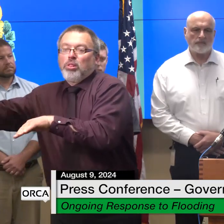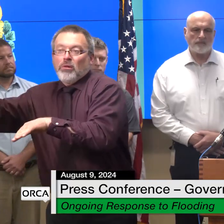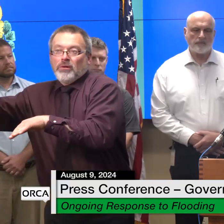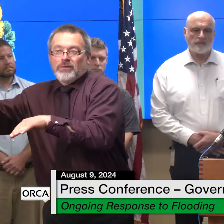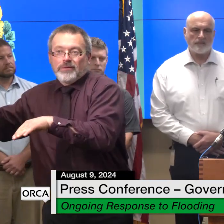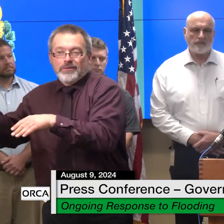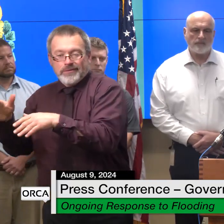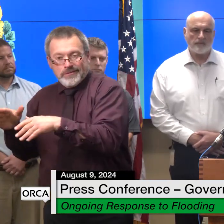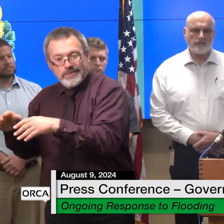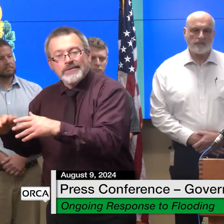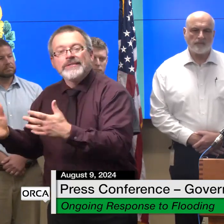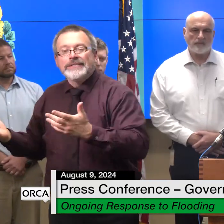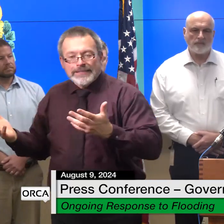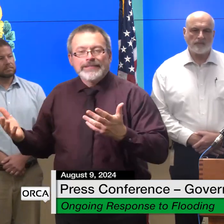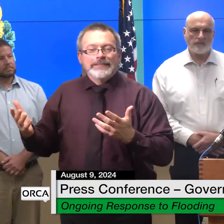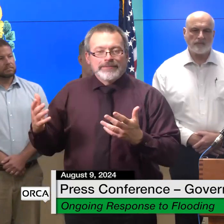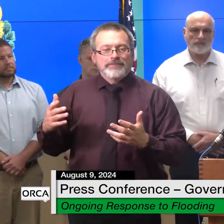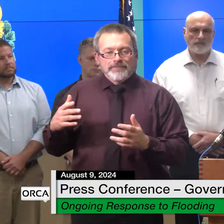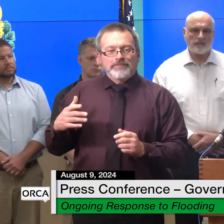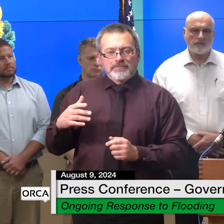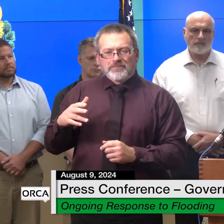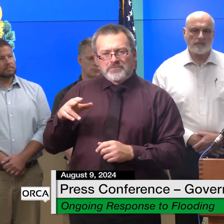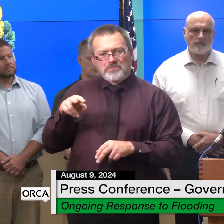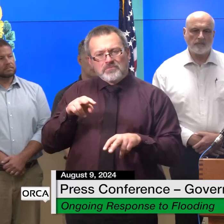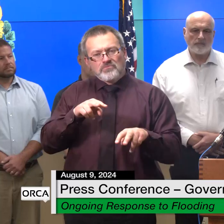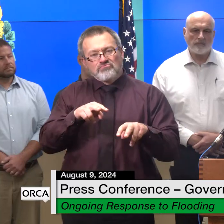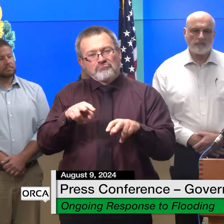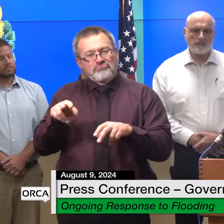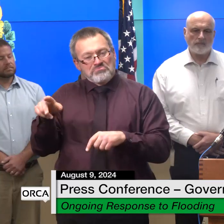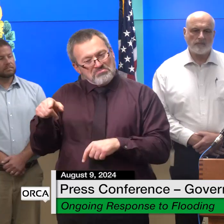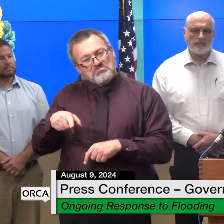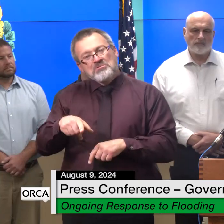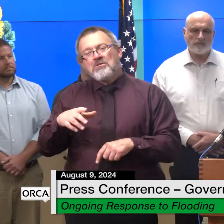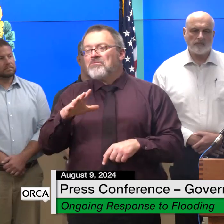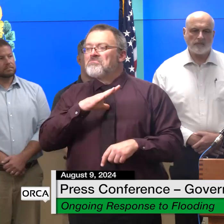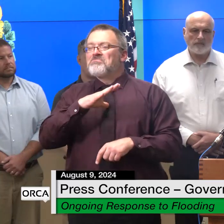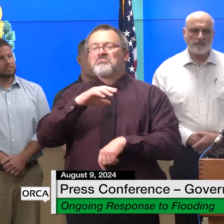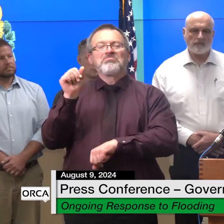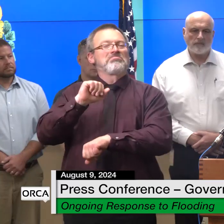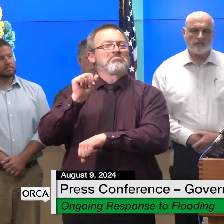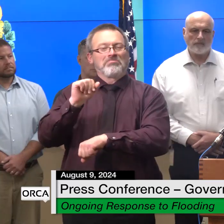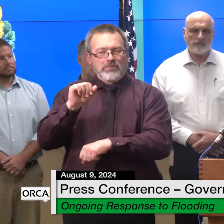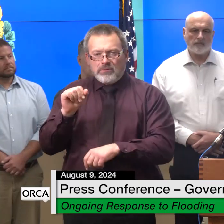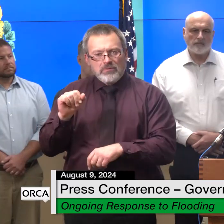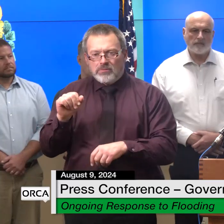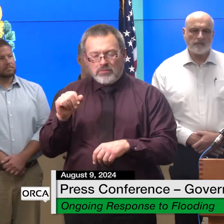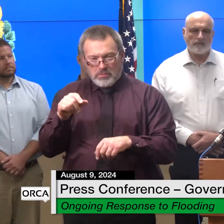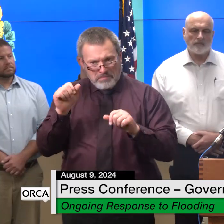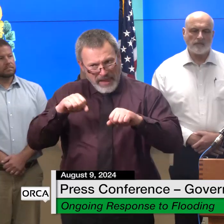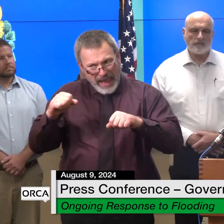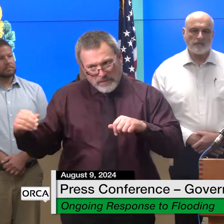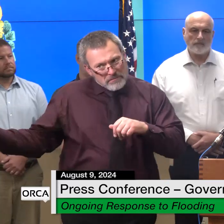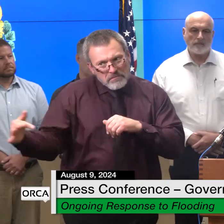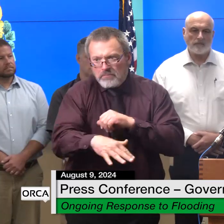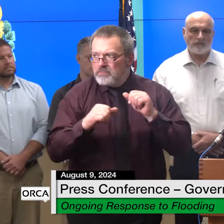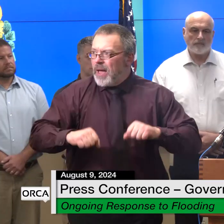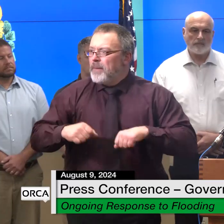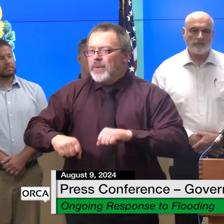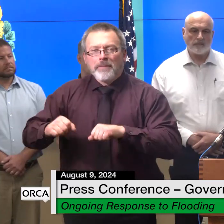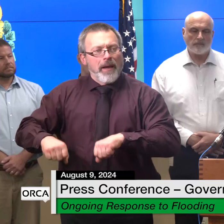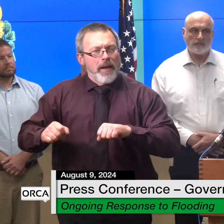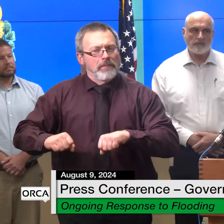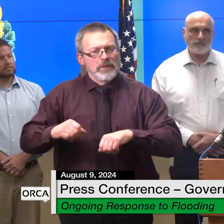please don't count on the water running the way it normally does and keep your heads up if you are near a river